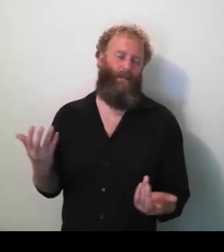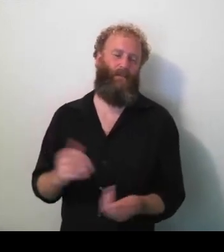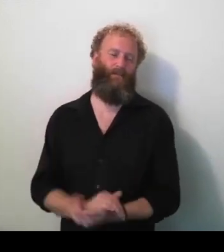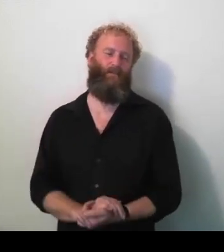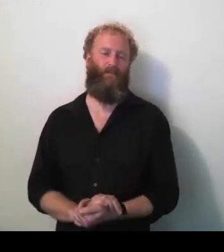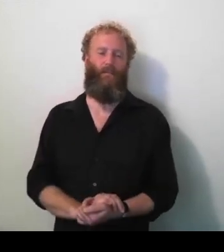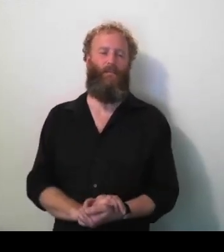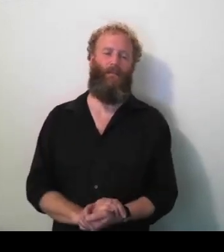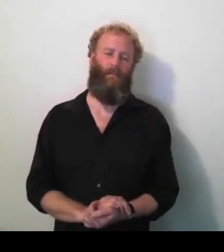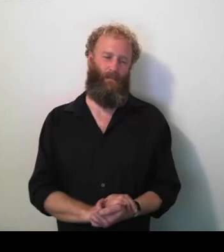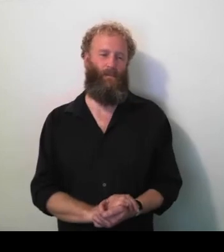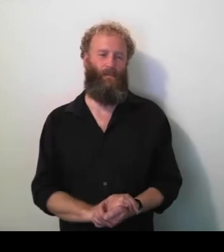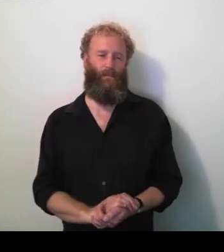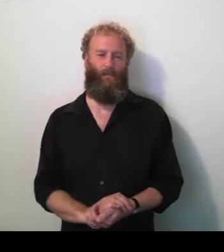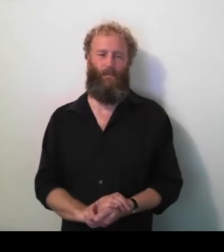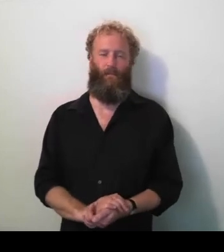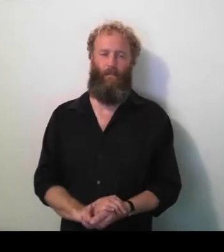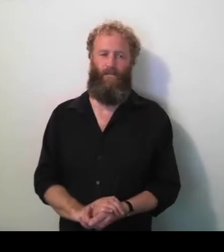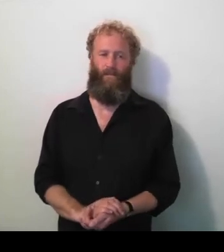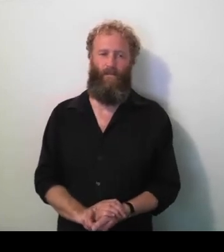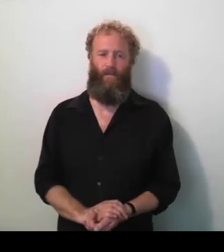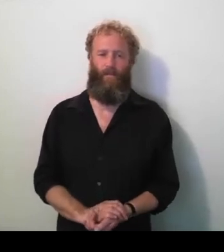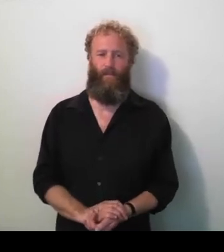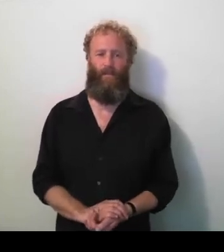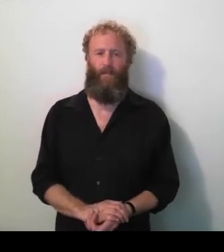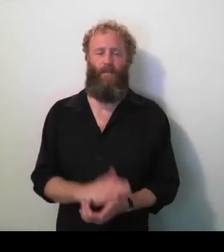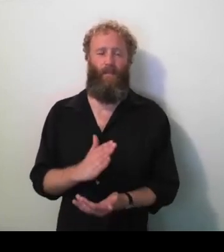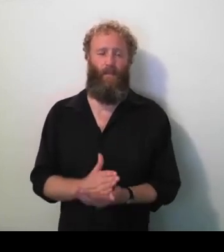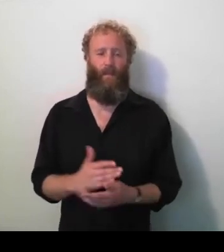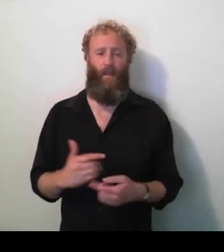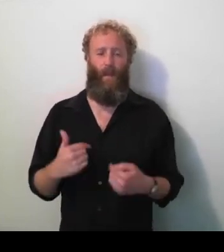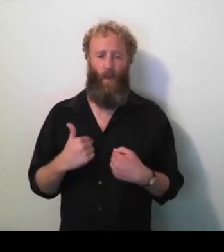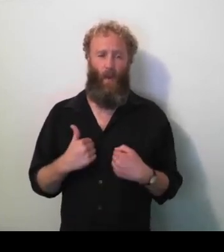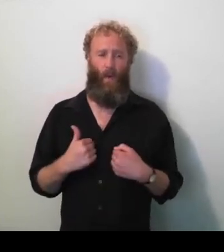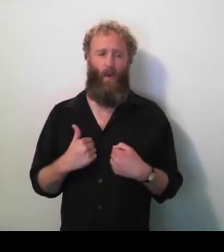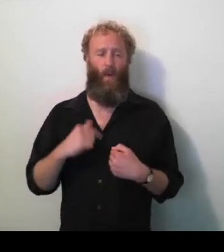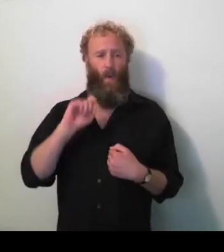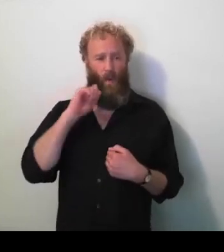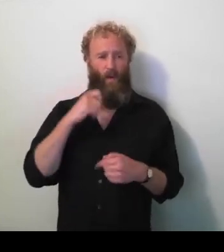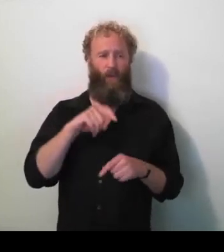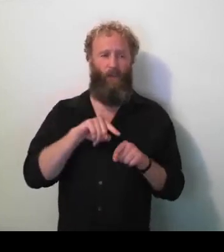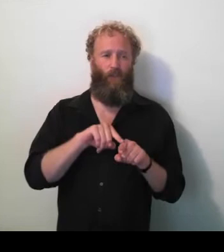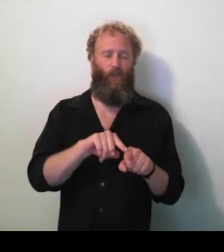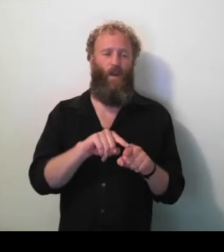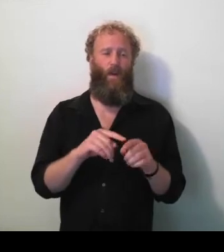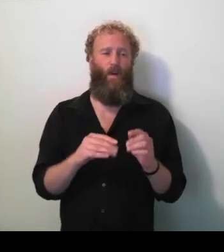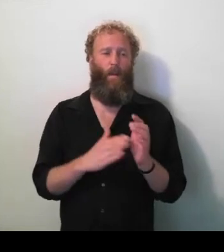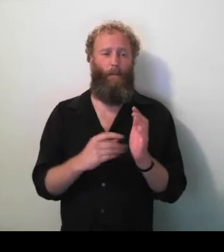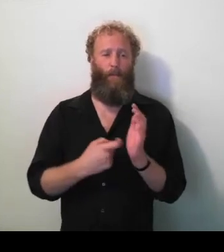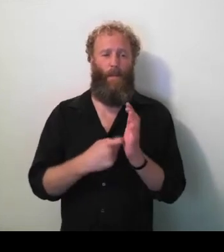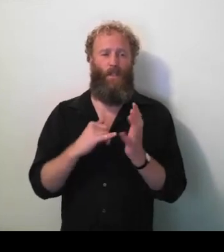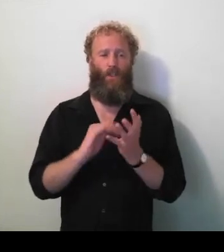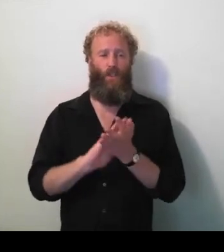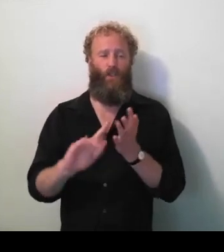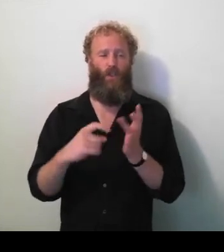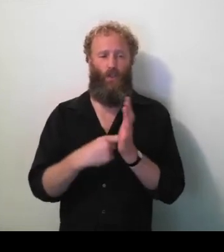So I too, I'm going to follow Mr. Shorten's approach, and I'm not going to